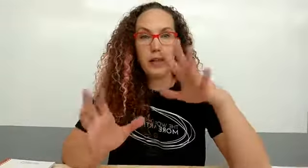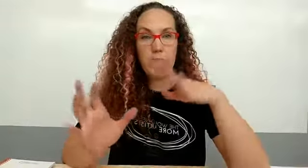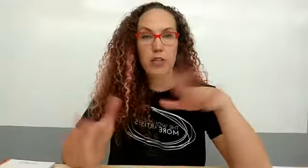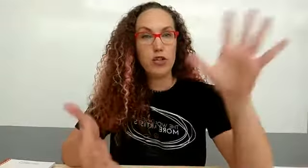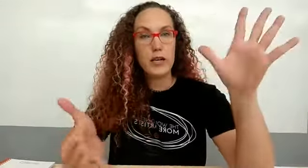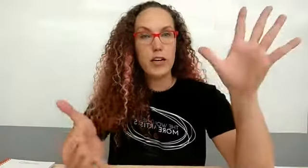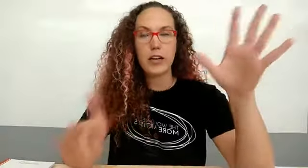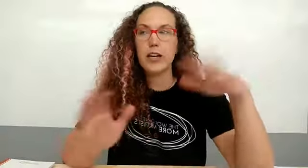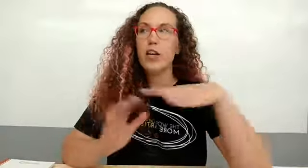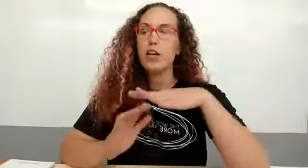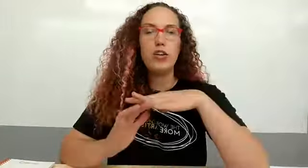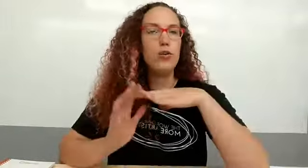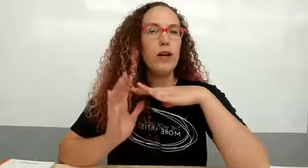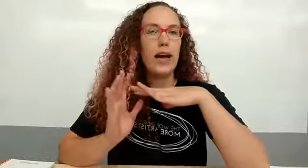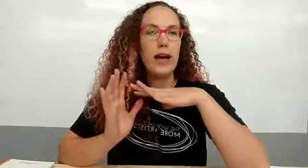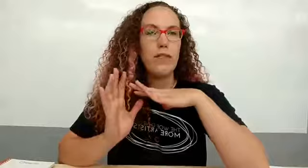like join here you have